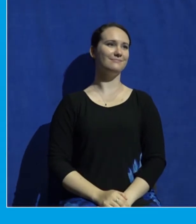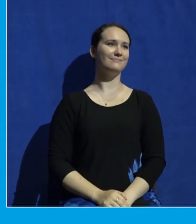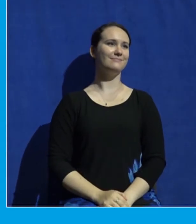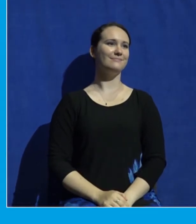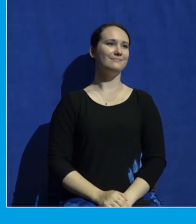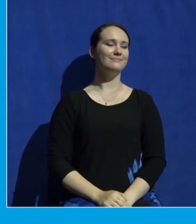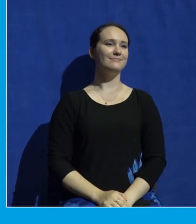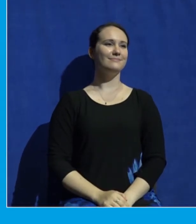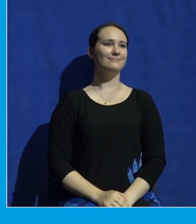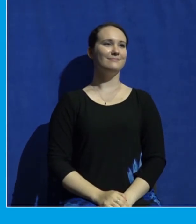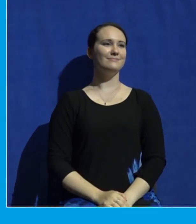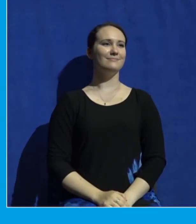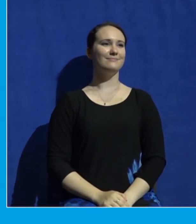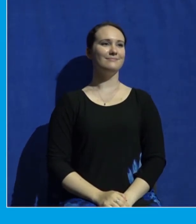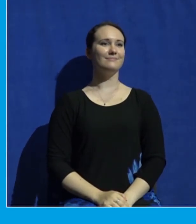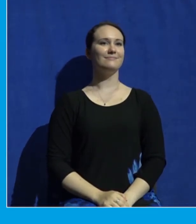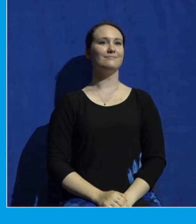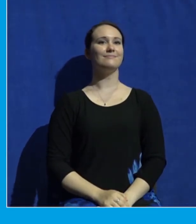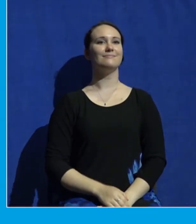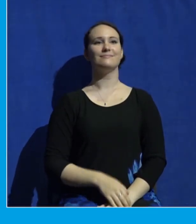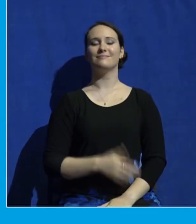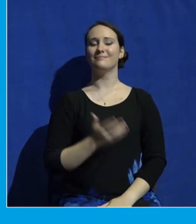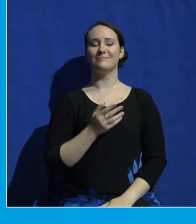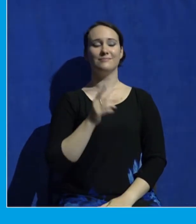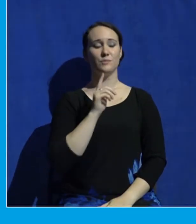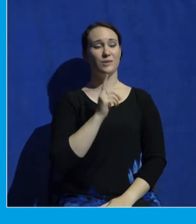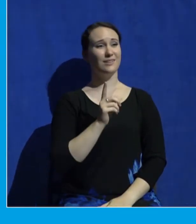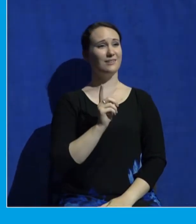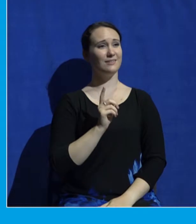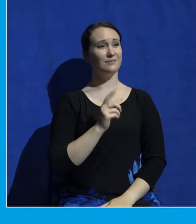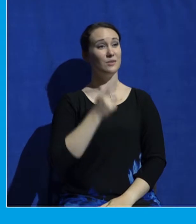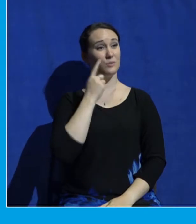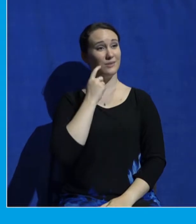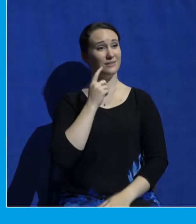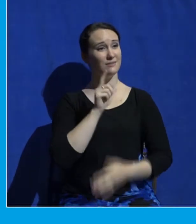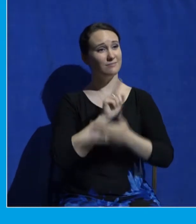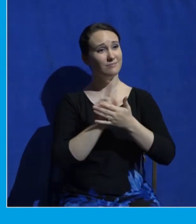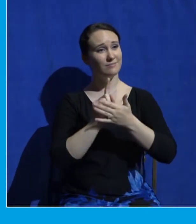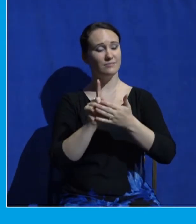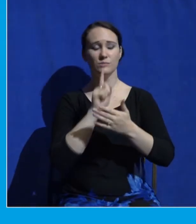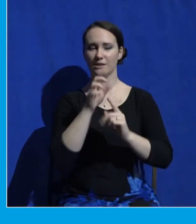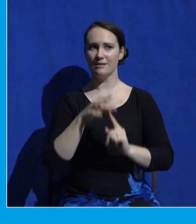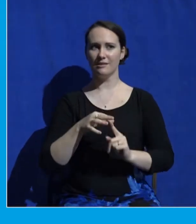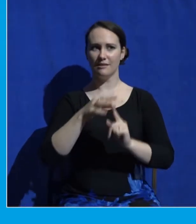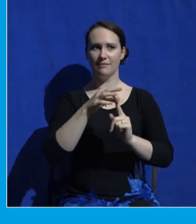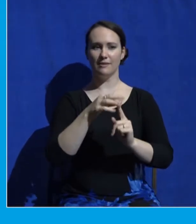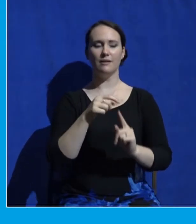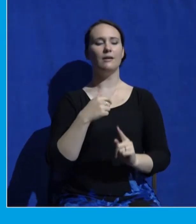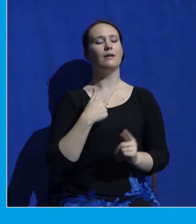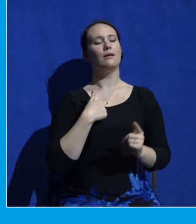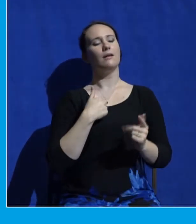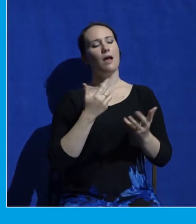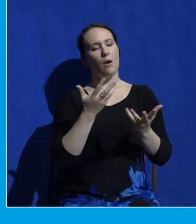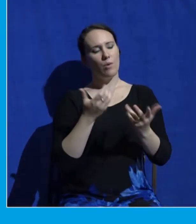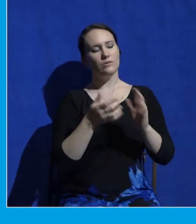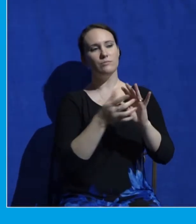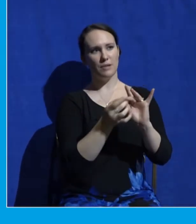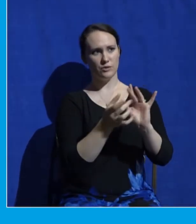In these significant days. And, you know, I definitely want to mention, we have all been